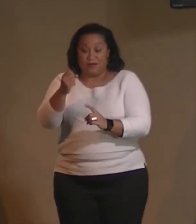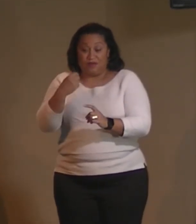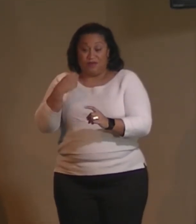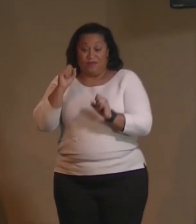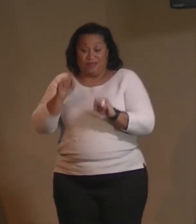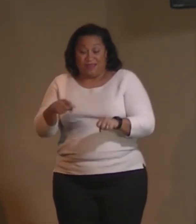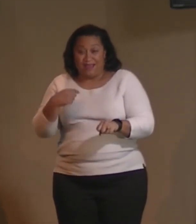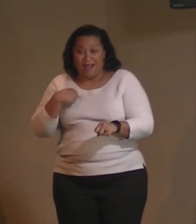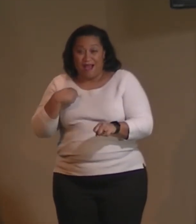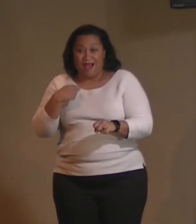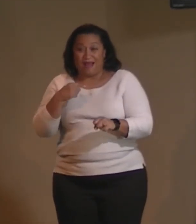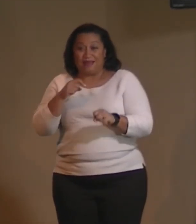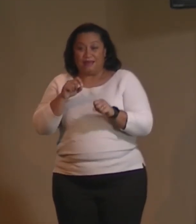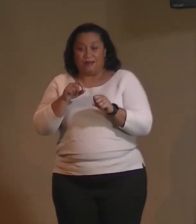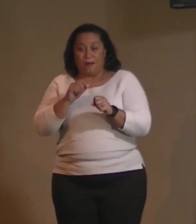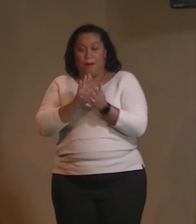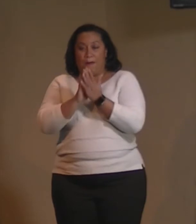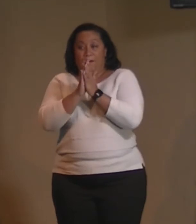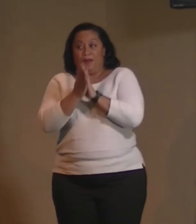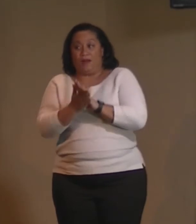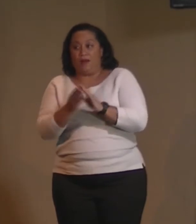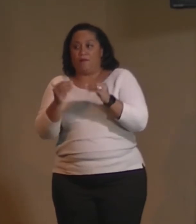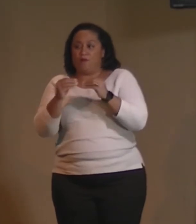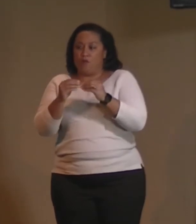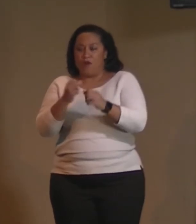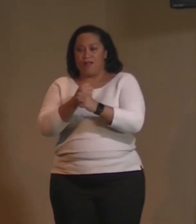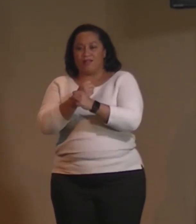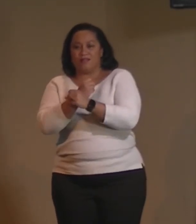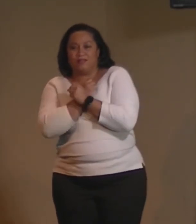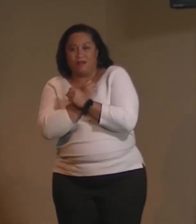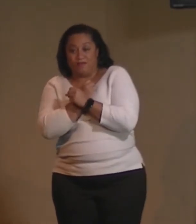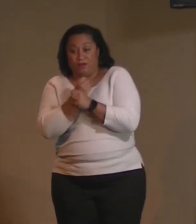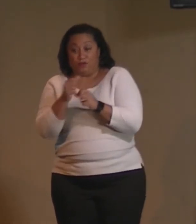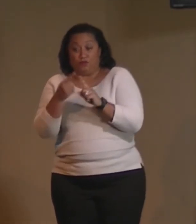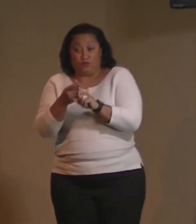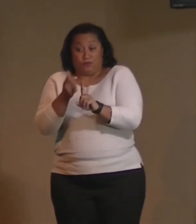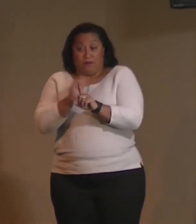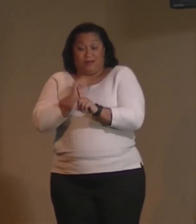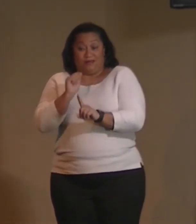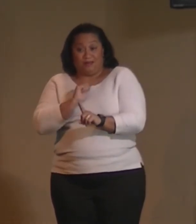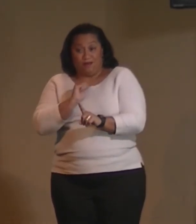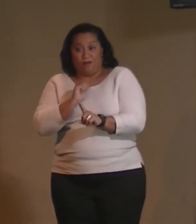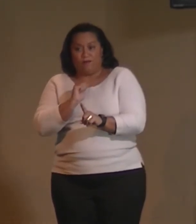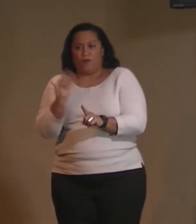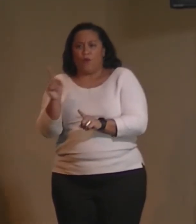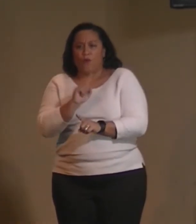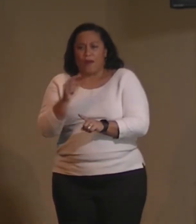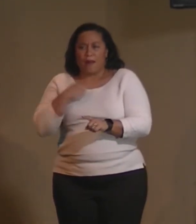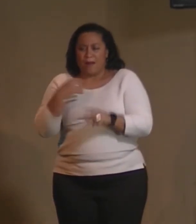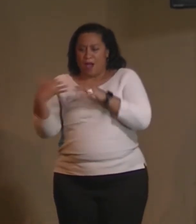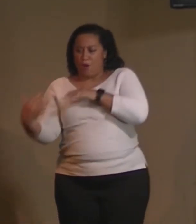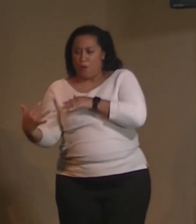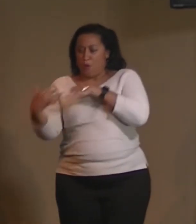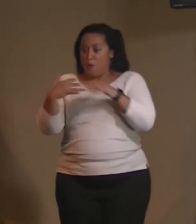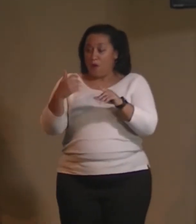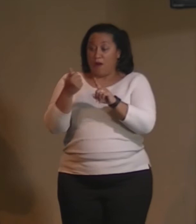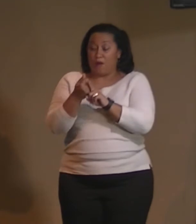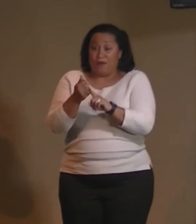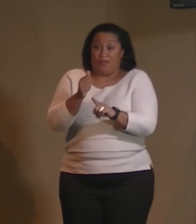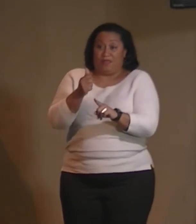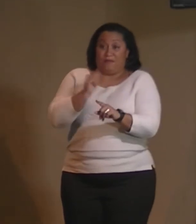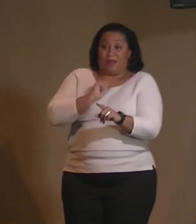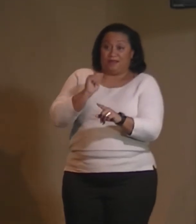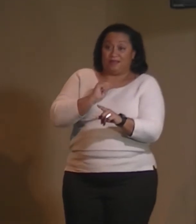I can to myself? where am I at war within me? am I at war with my weight?